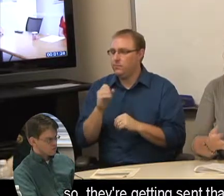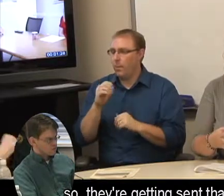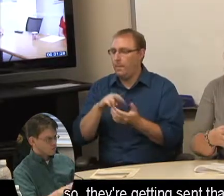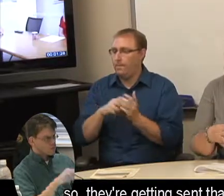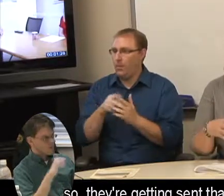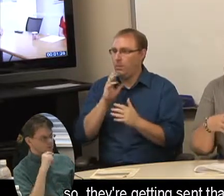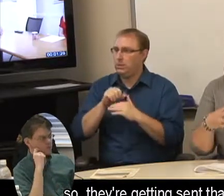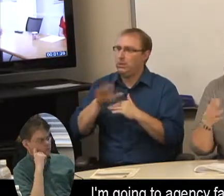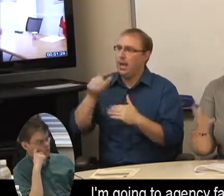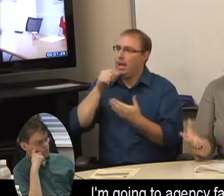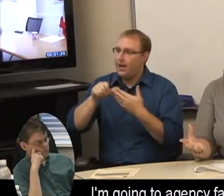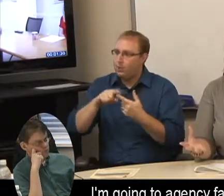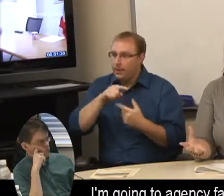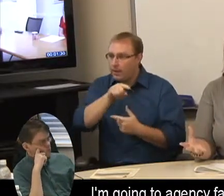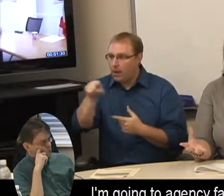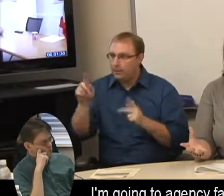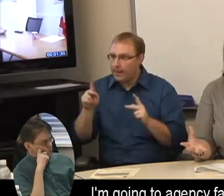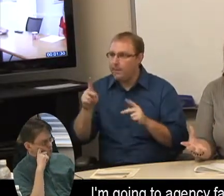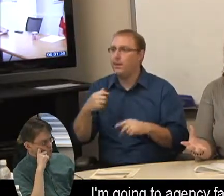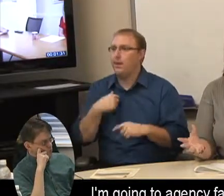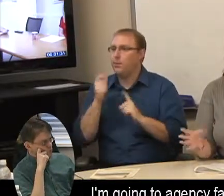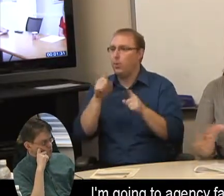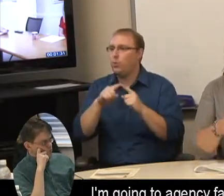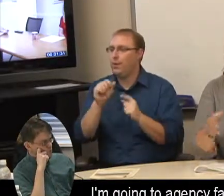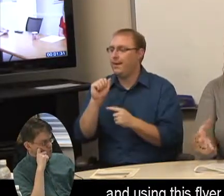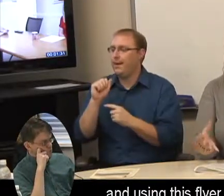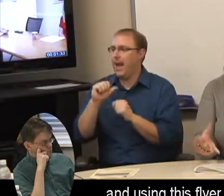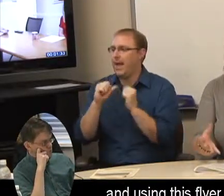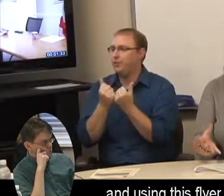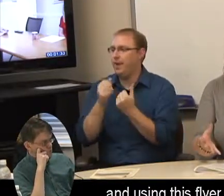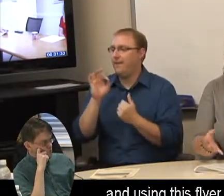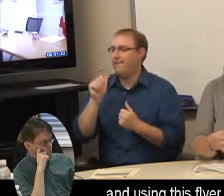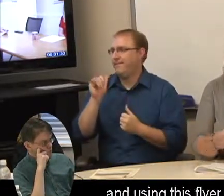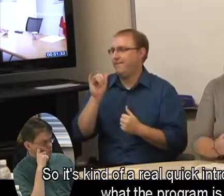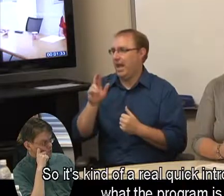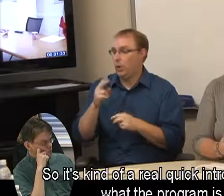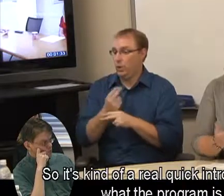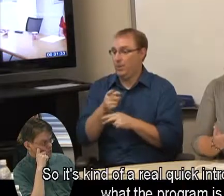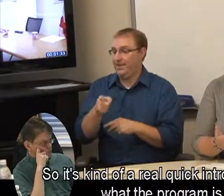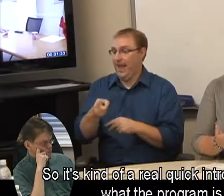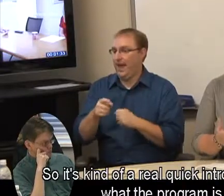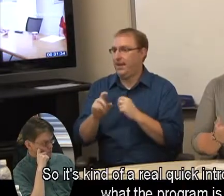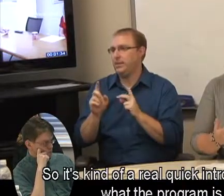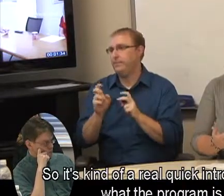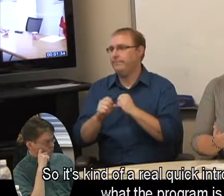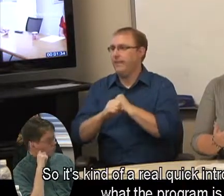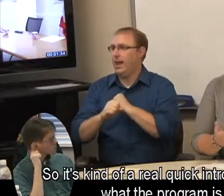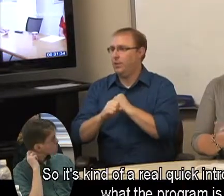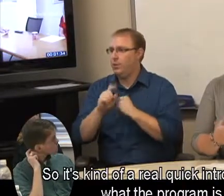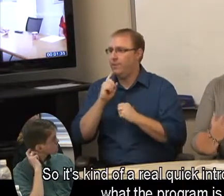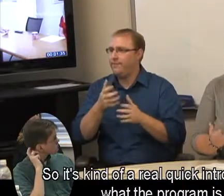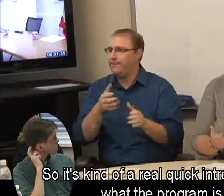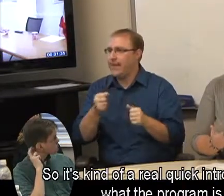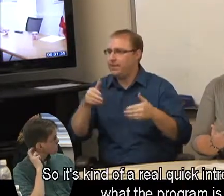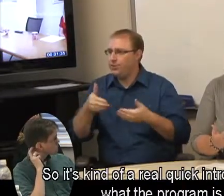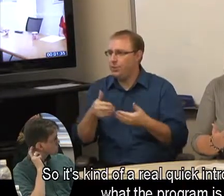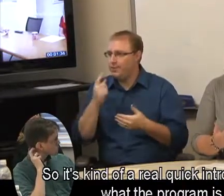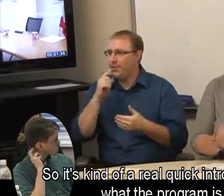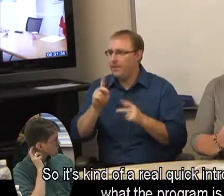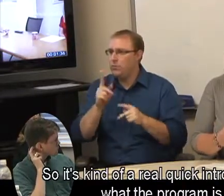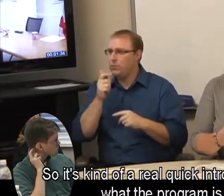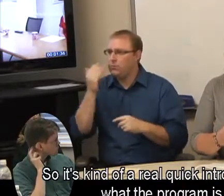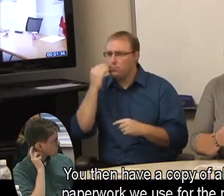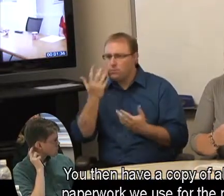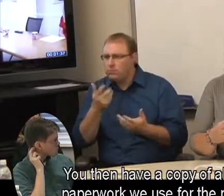sent that letter. I'm going to agency fairs and using this flyer, so it's kind of a real quick introduction to what the program